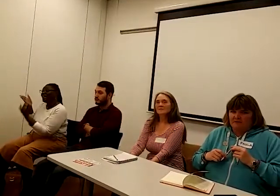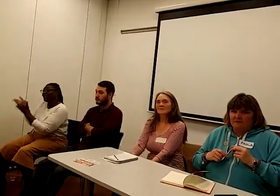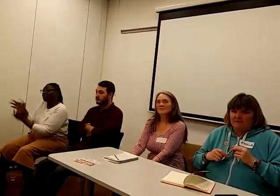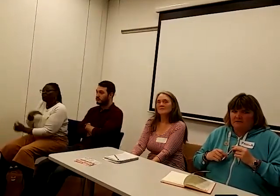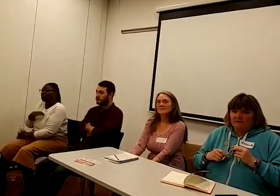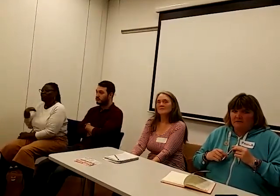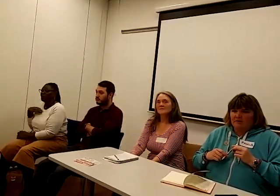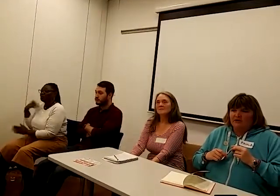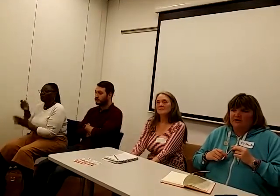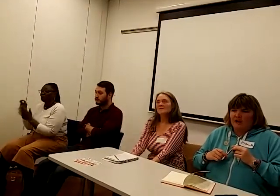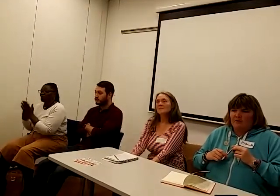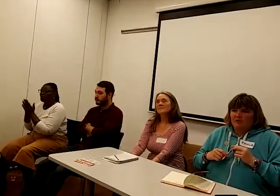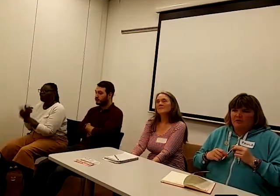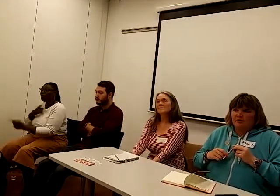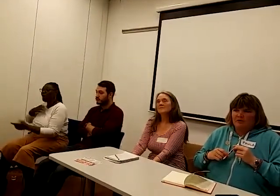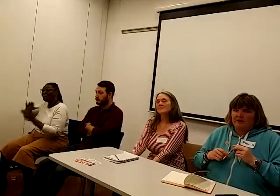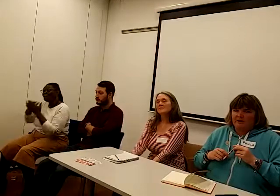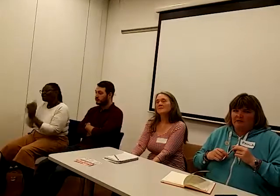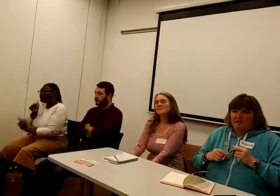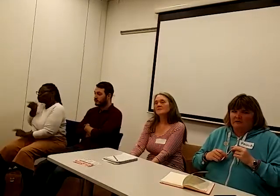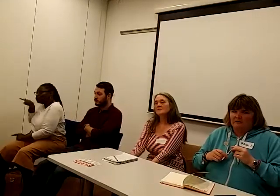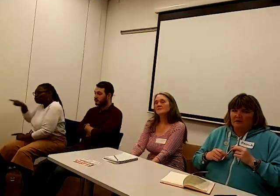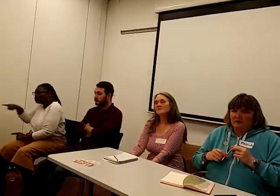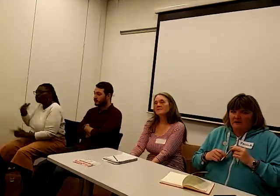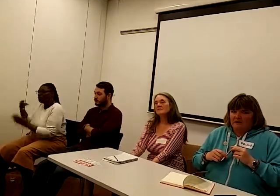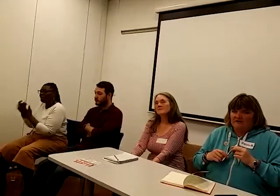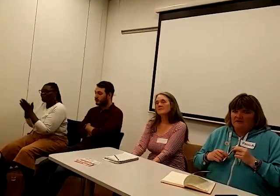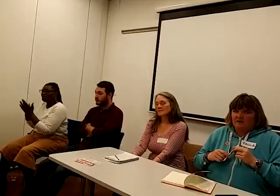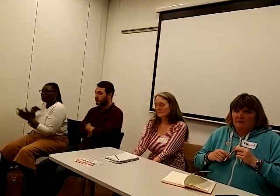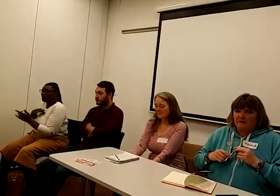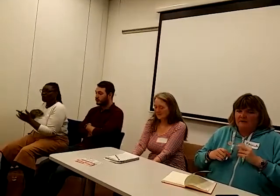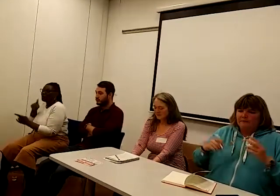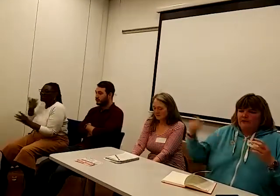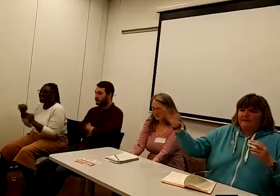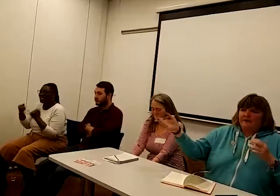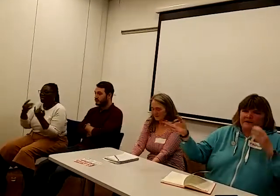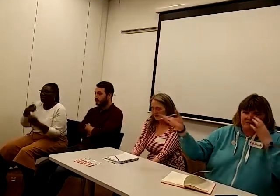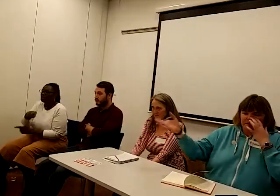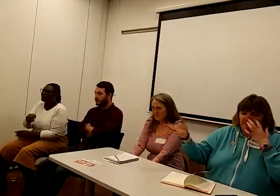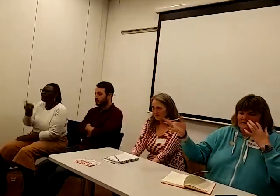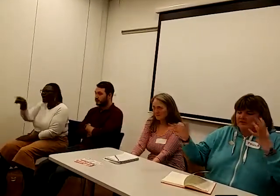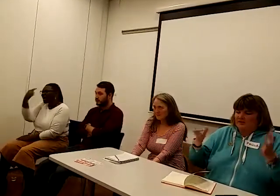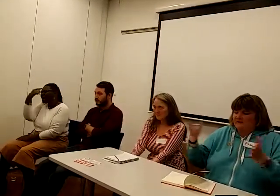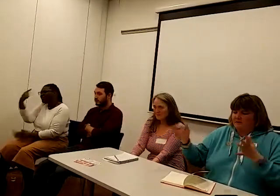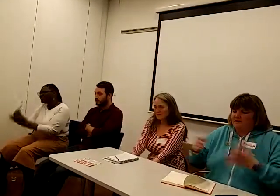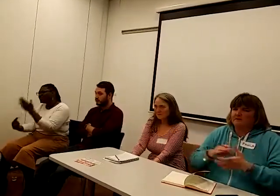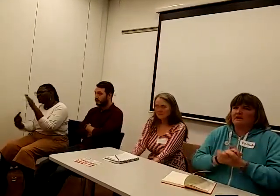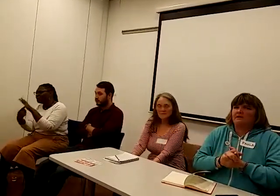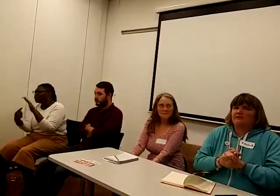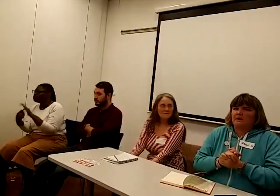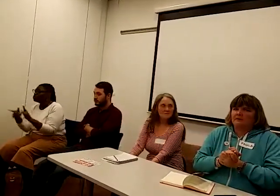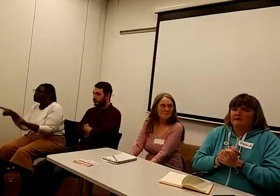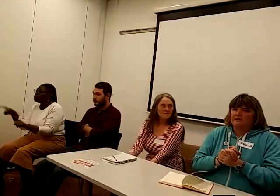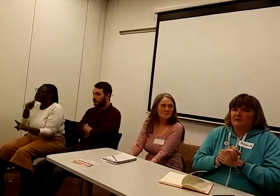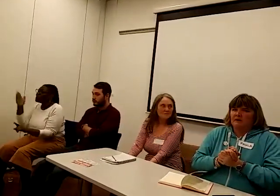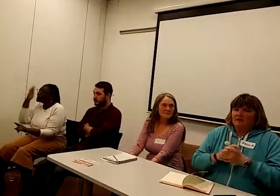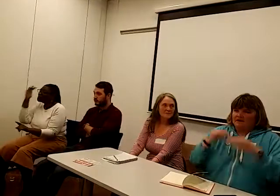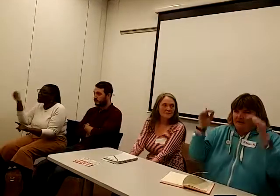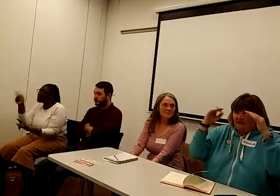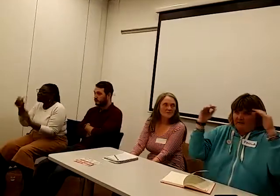records, because they will use your medical records against you. And I think it's important to stress for mental health claimants, because they